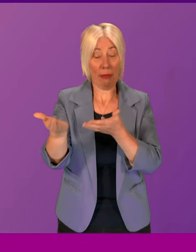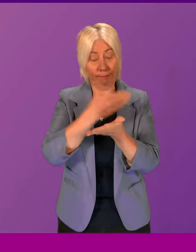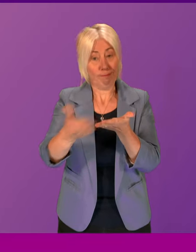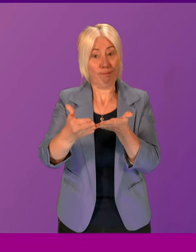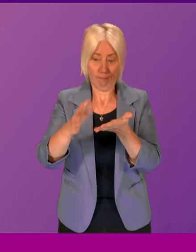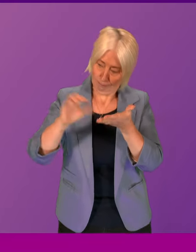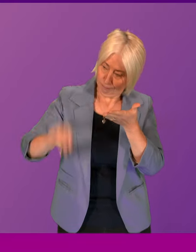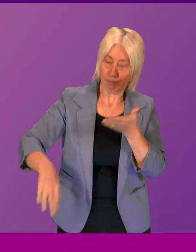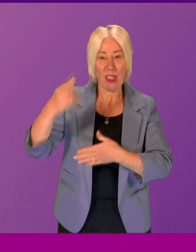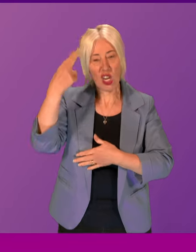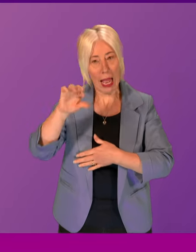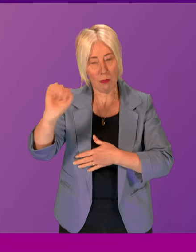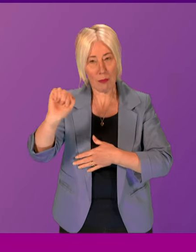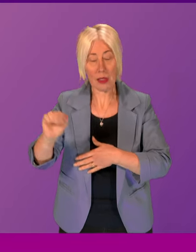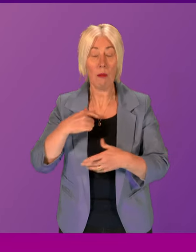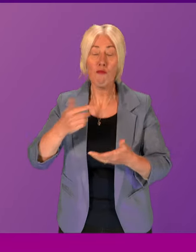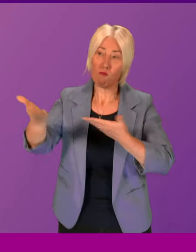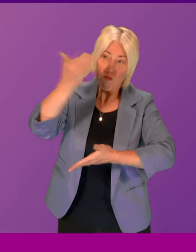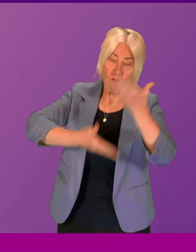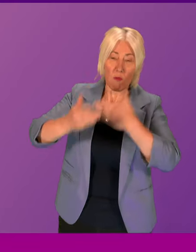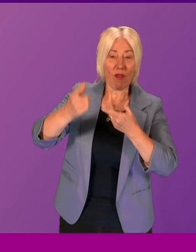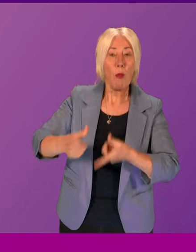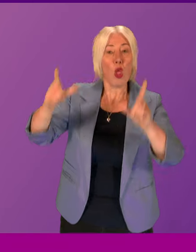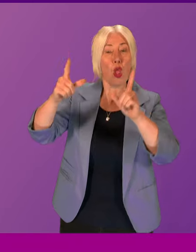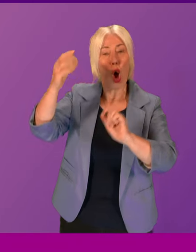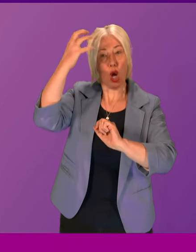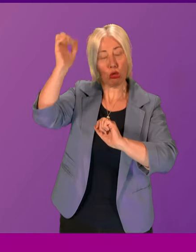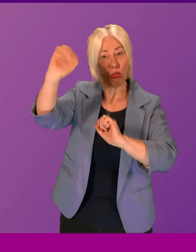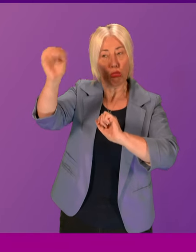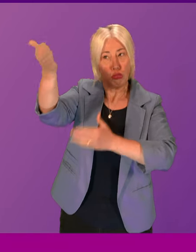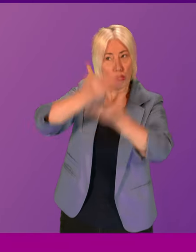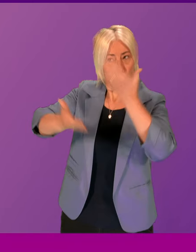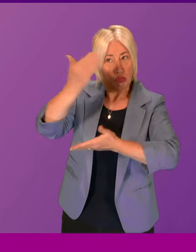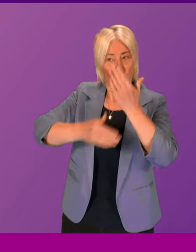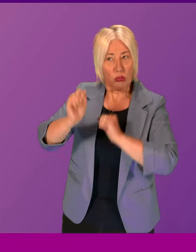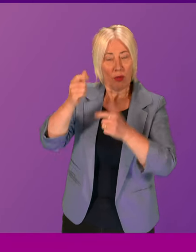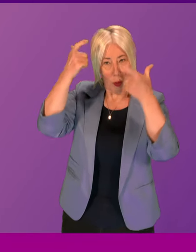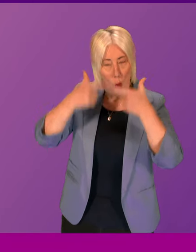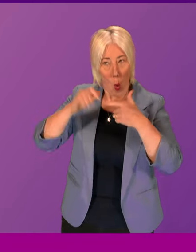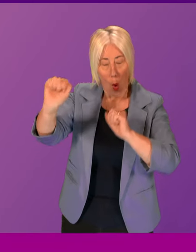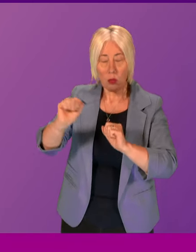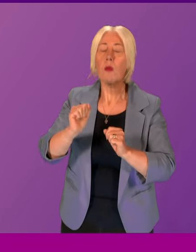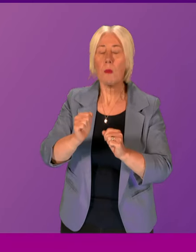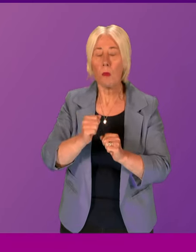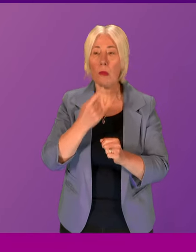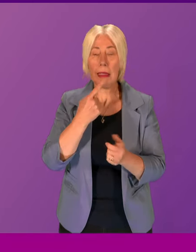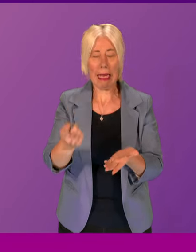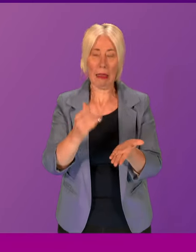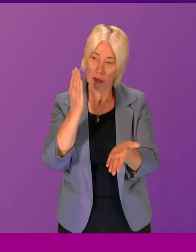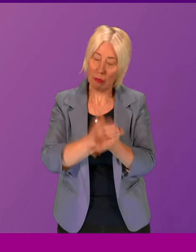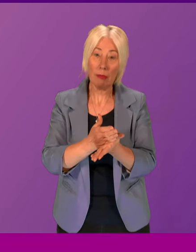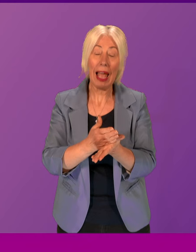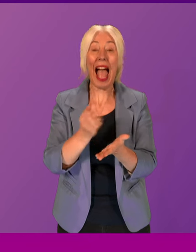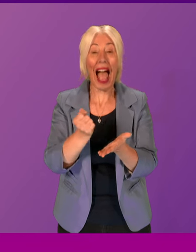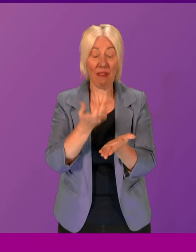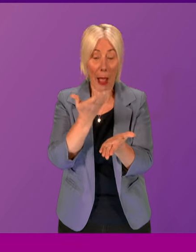to what Laura Advocate had to say, both in her statement and, indeed, in response to questions. She was making the point, of course, that there is a